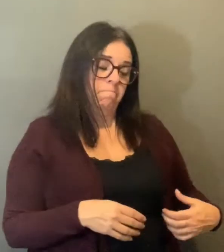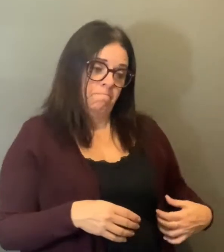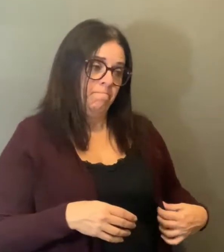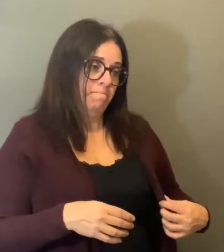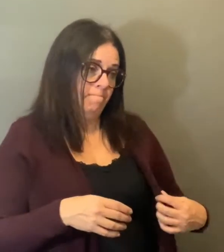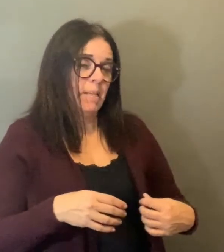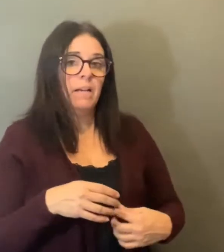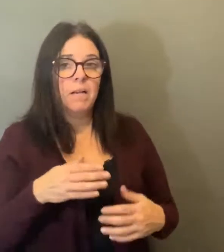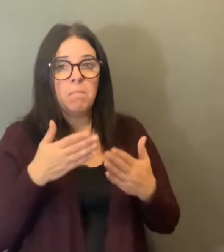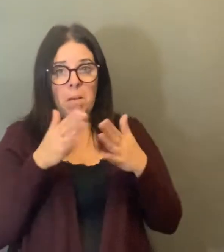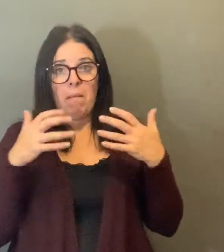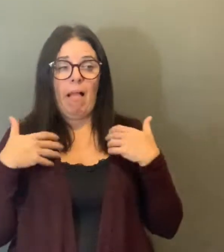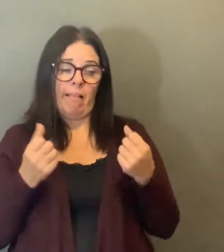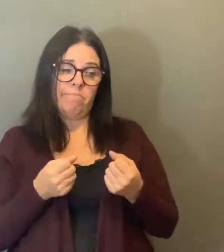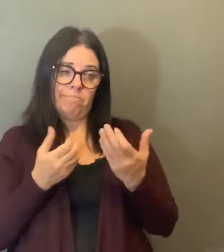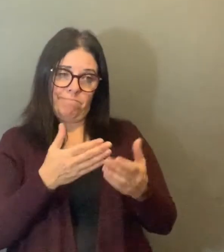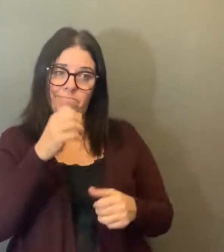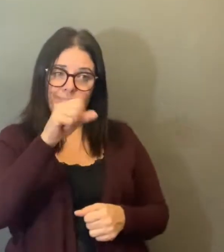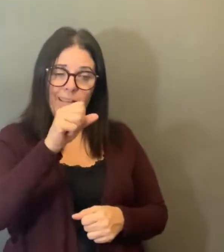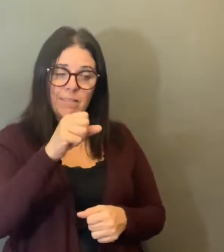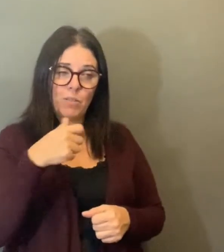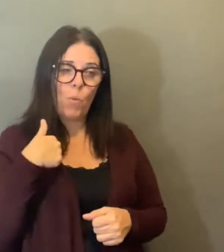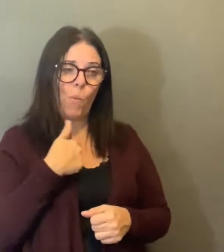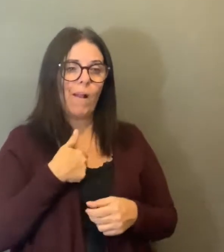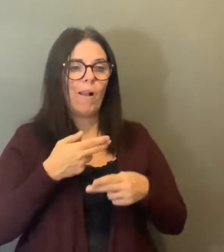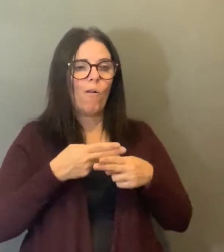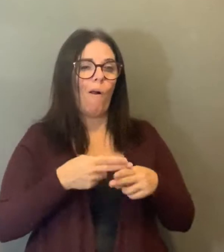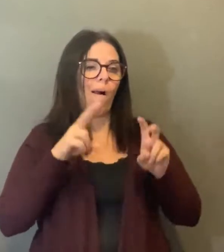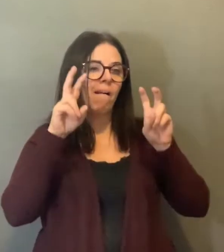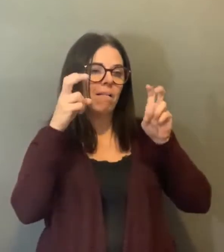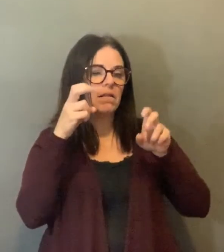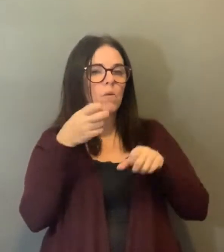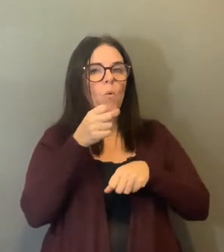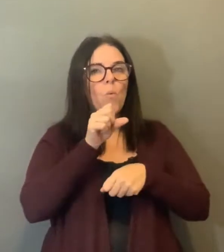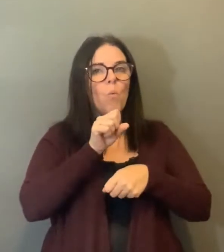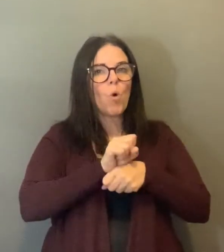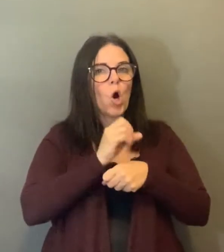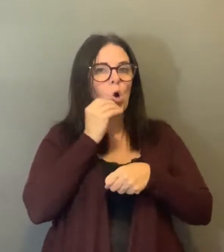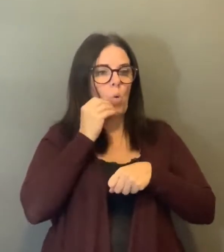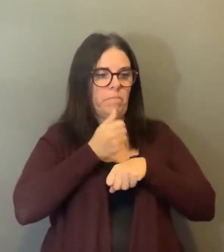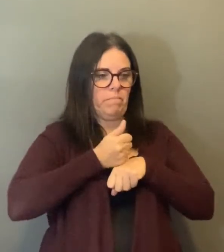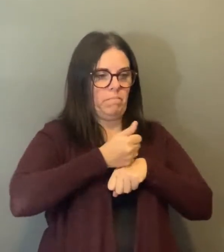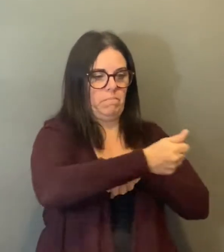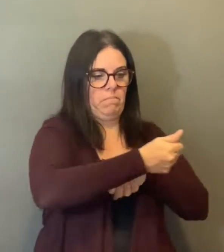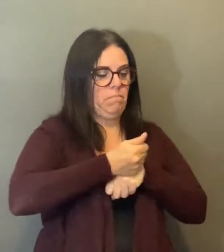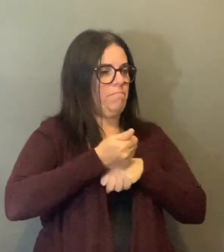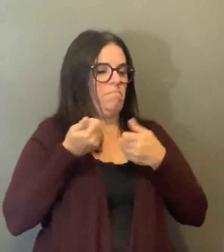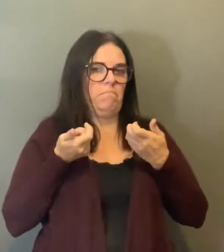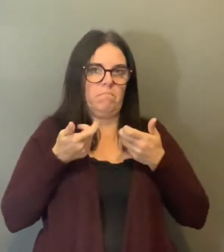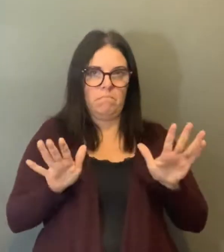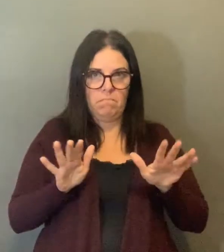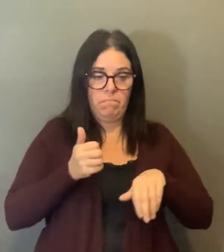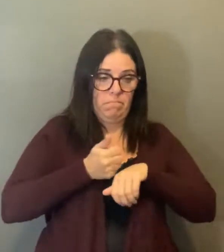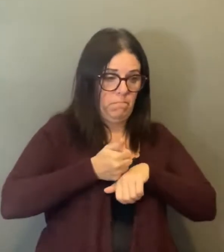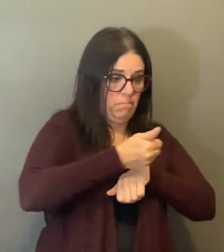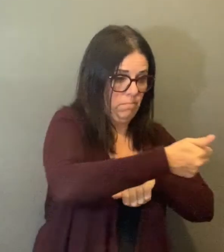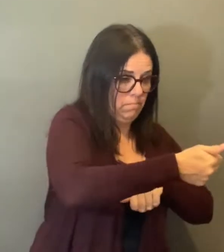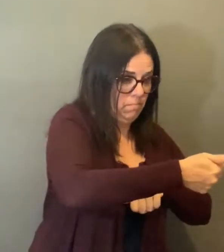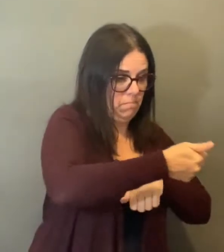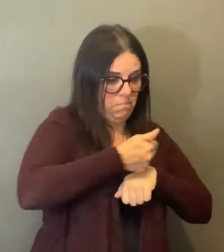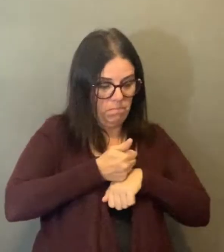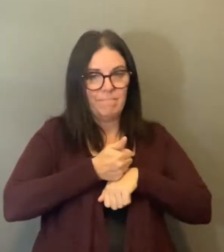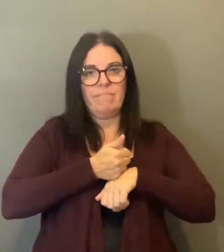Public Health Ontario as well, that is in their safety, that they should be self-isolating. It's what we call is work home self-isolation.